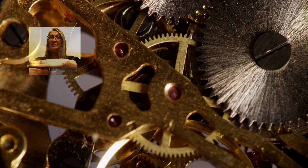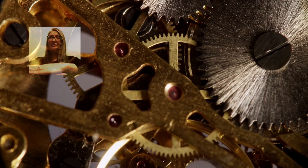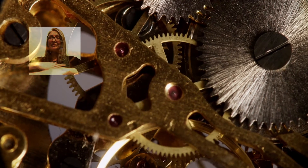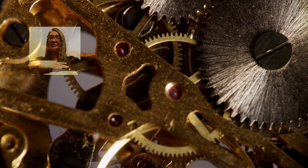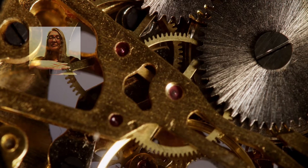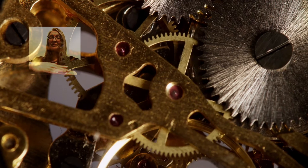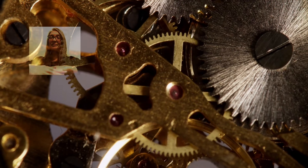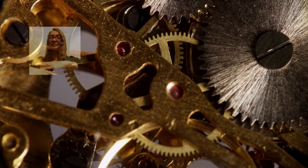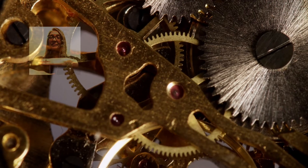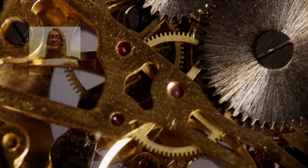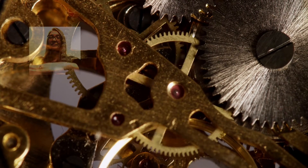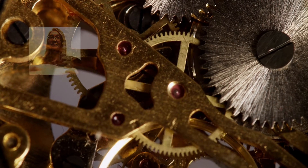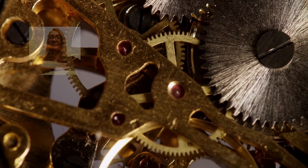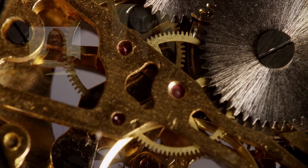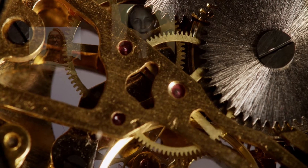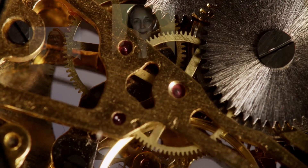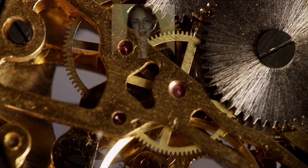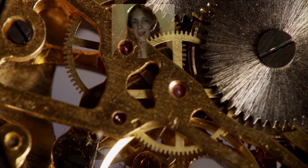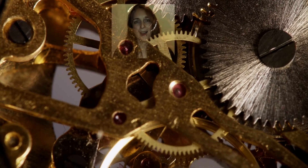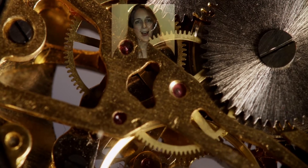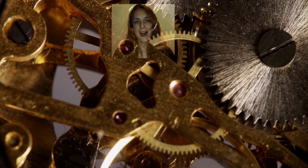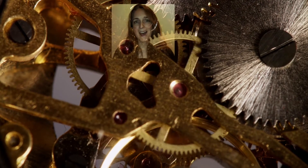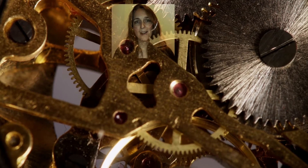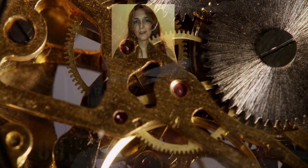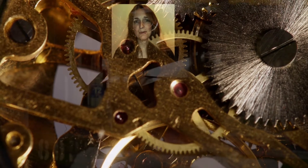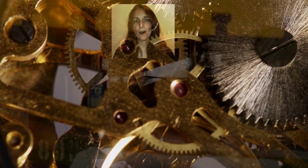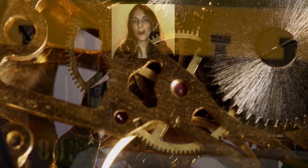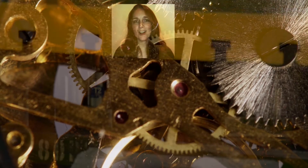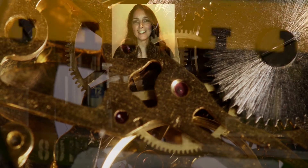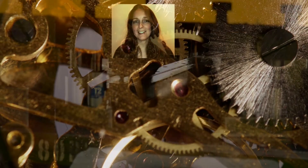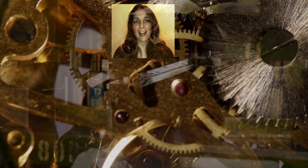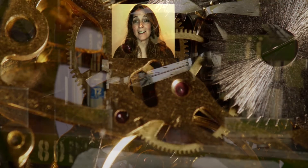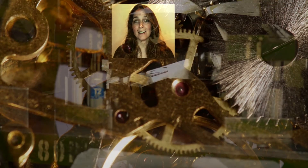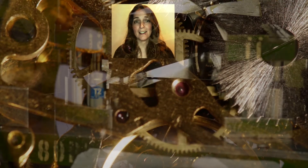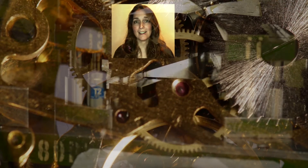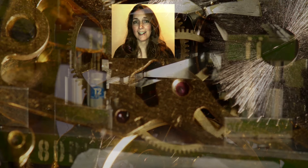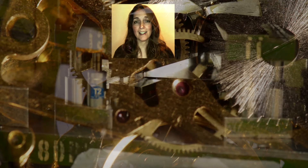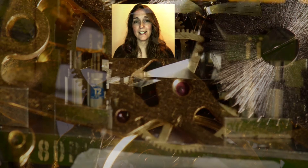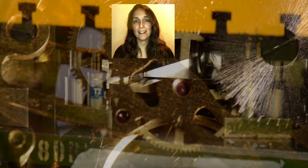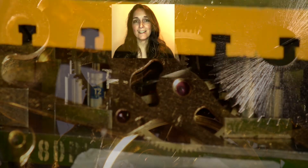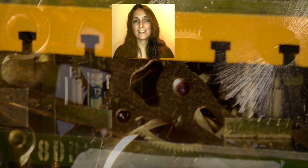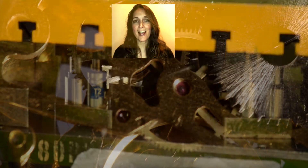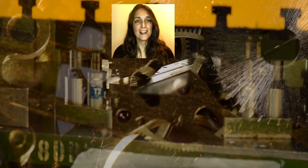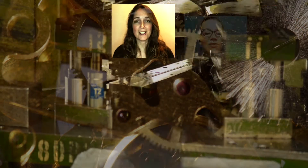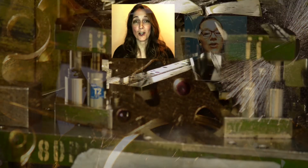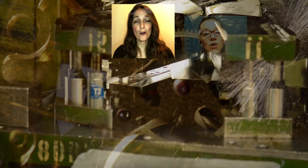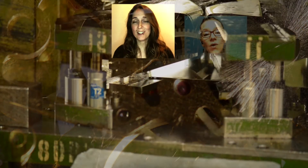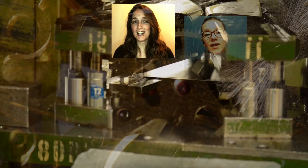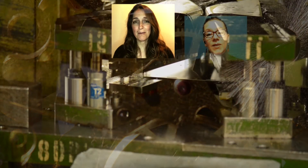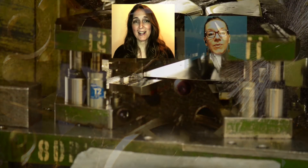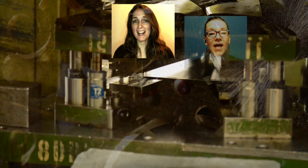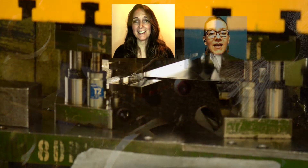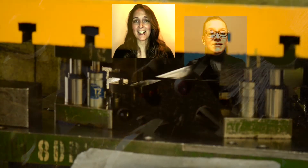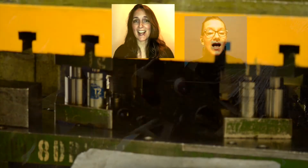am a part of the machine. I was born inside these gears, the